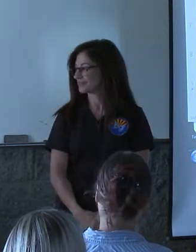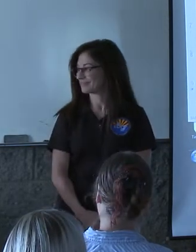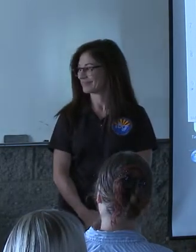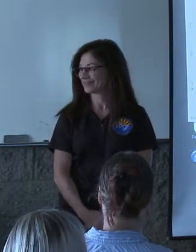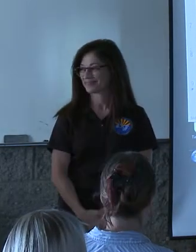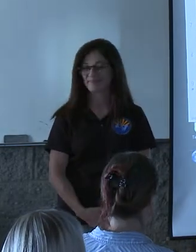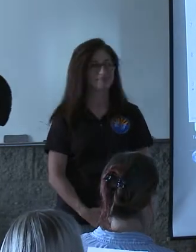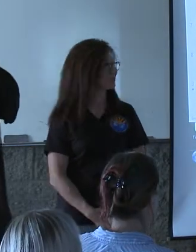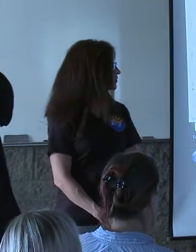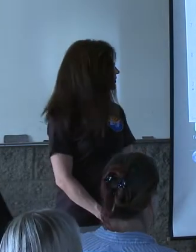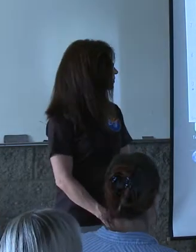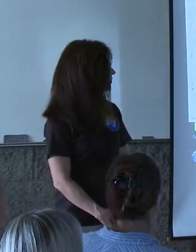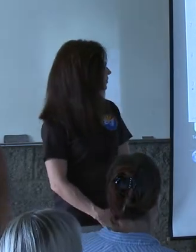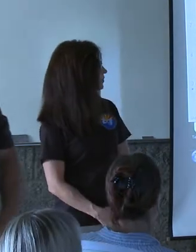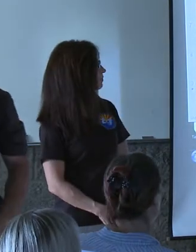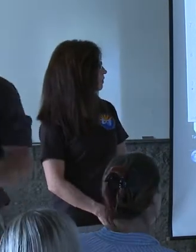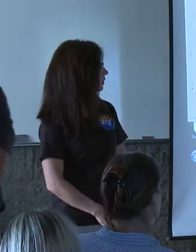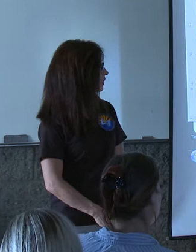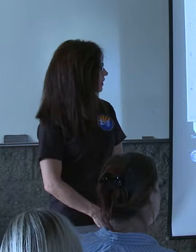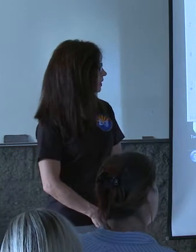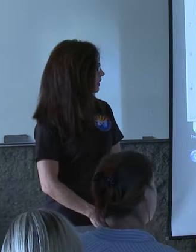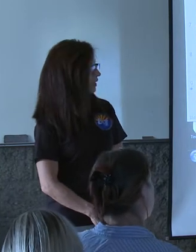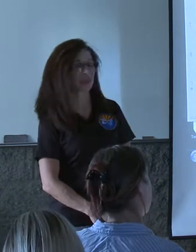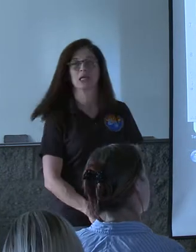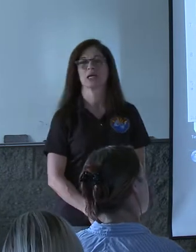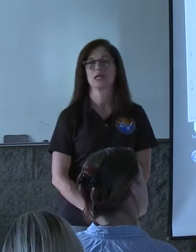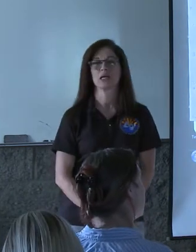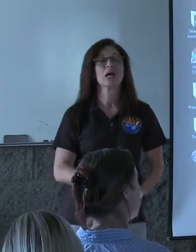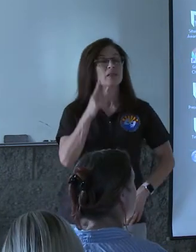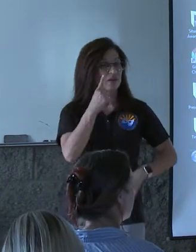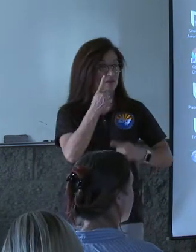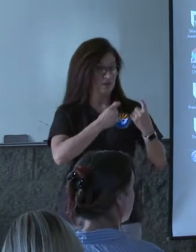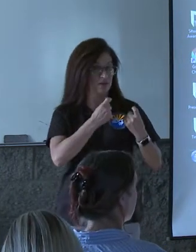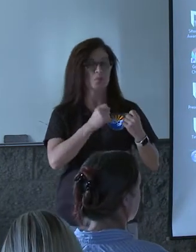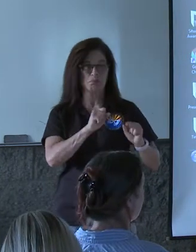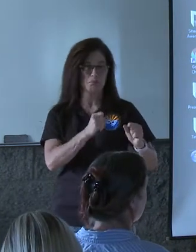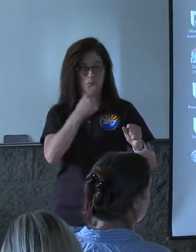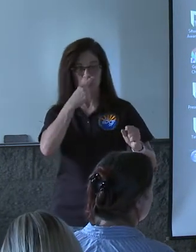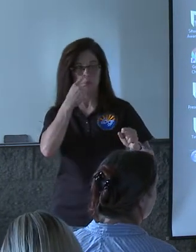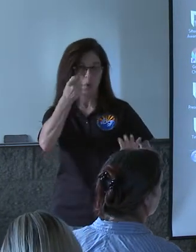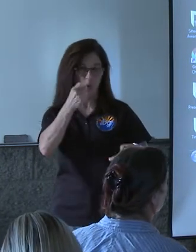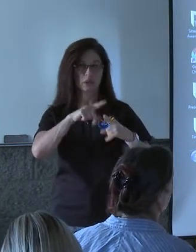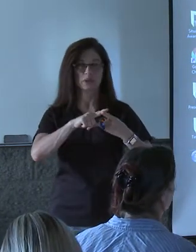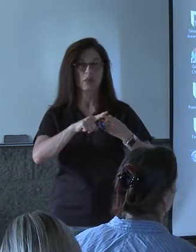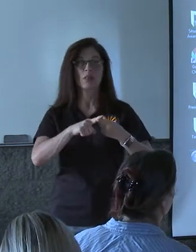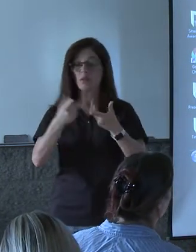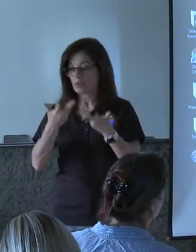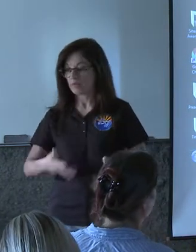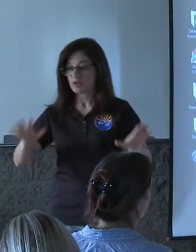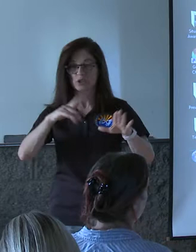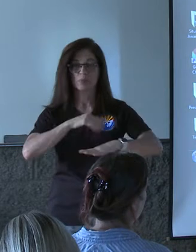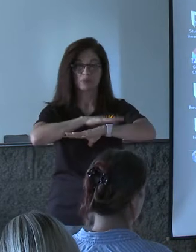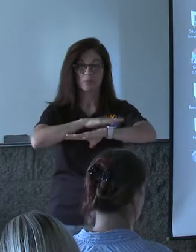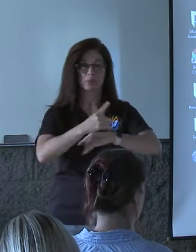I think for questions that we'll wait until we break out into the bay and Brian will be around and the other presenters will